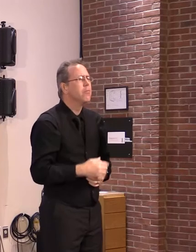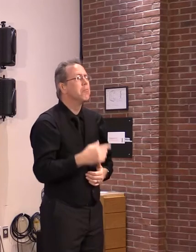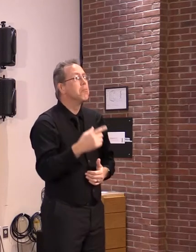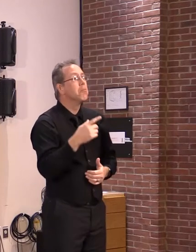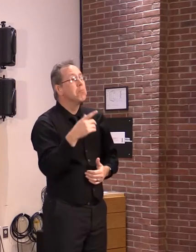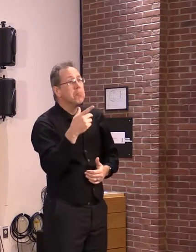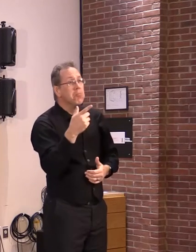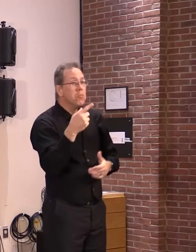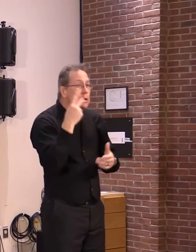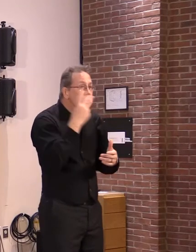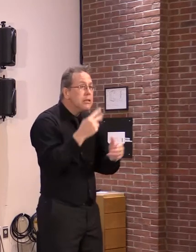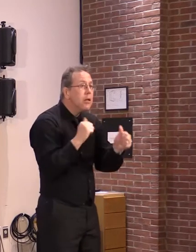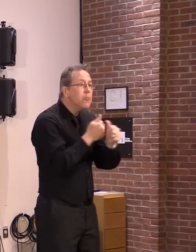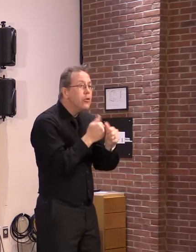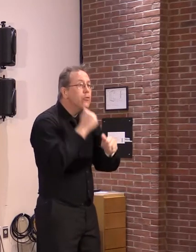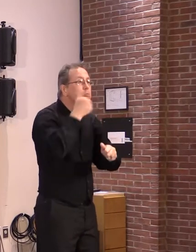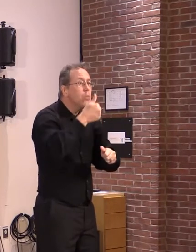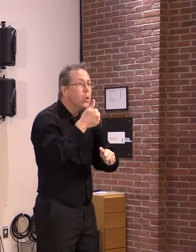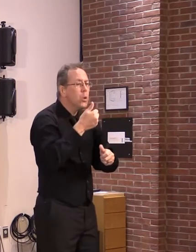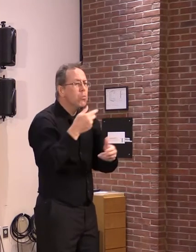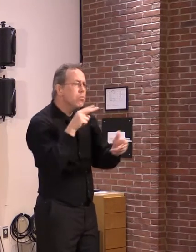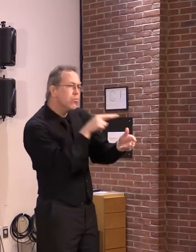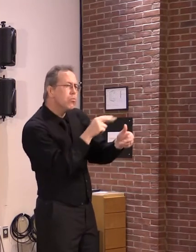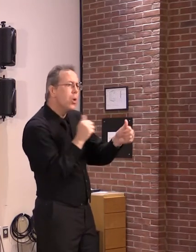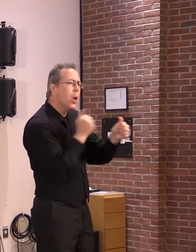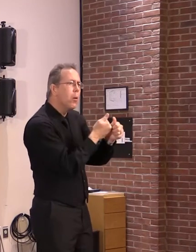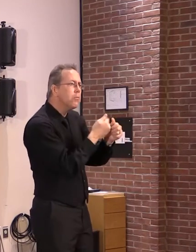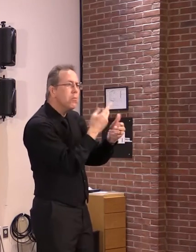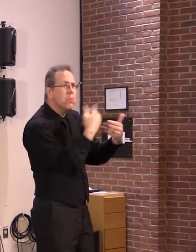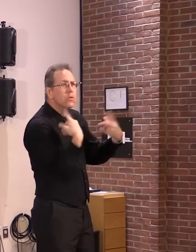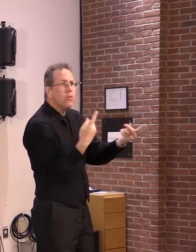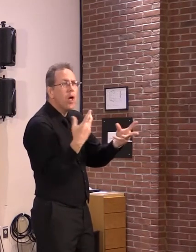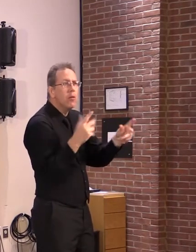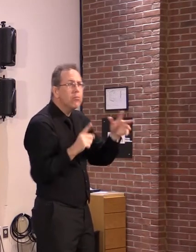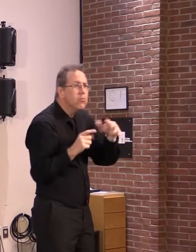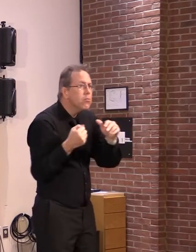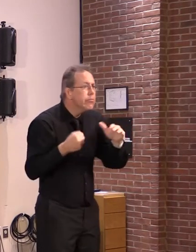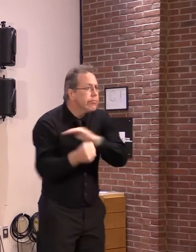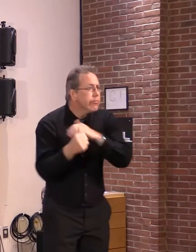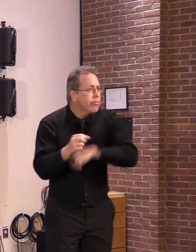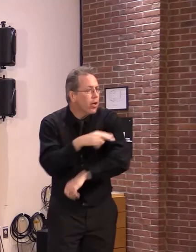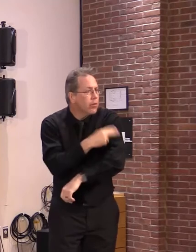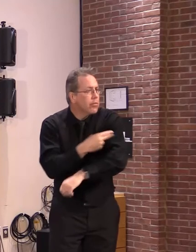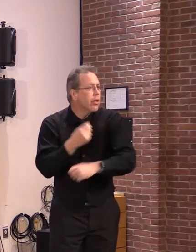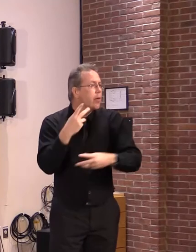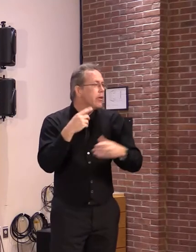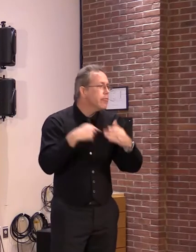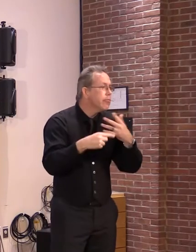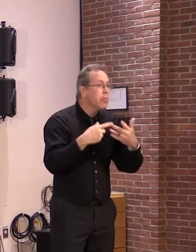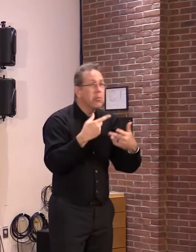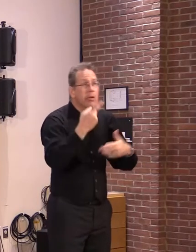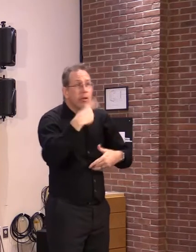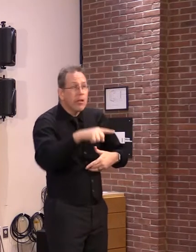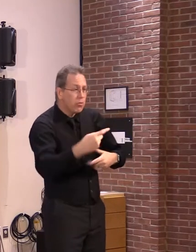and maybe you'll have more questions on a subsequent week, but